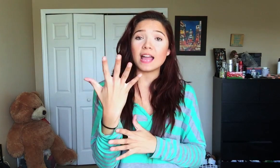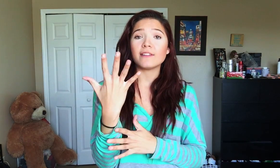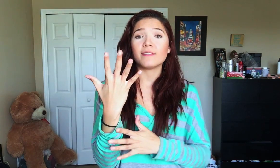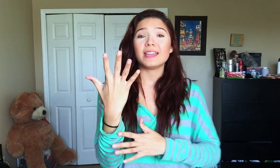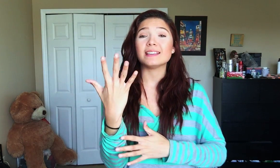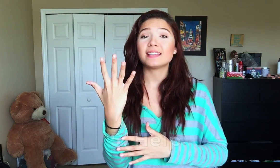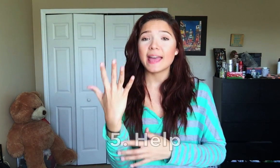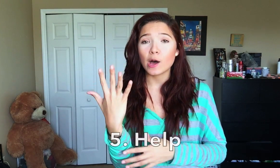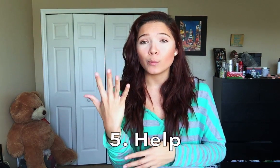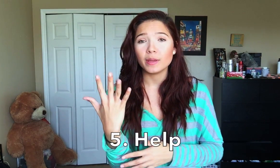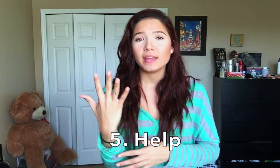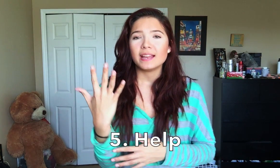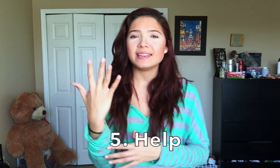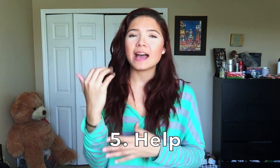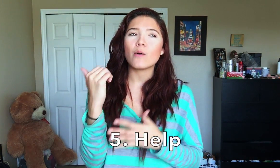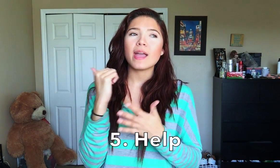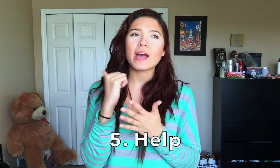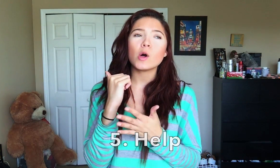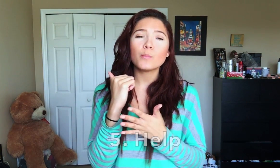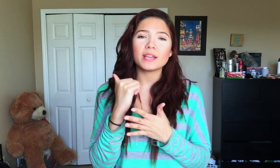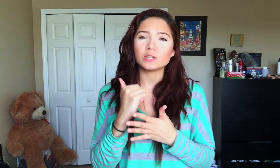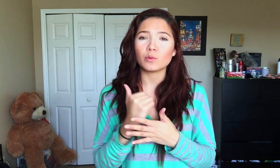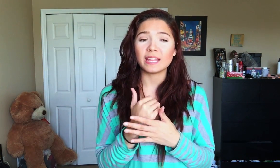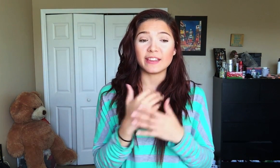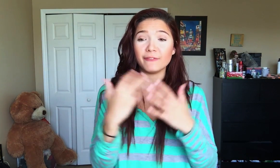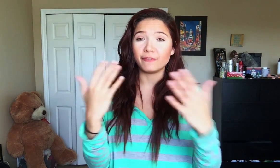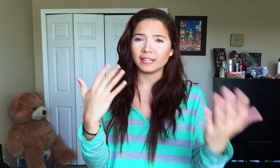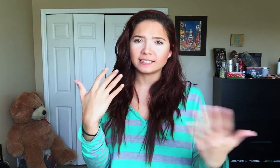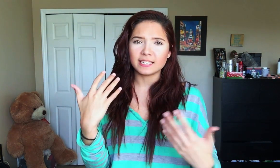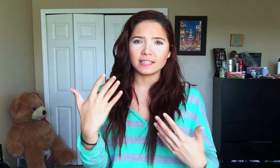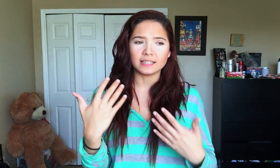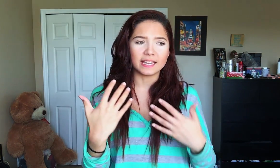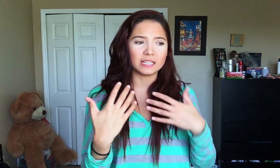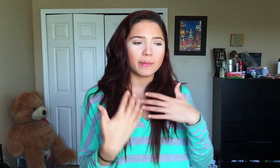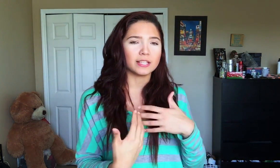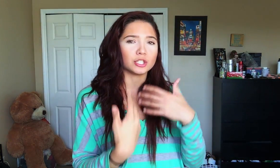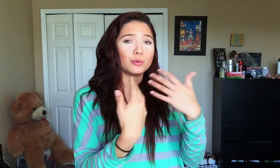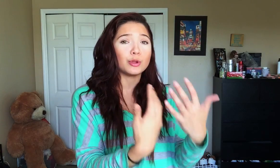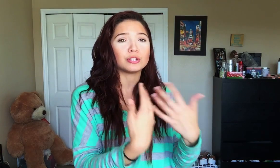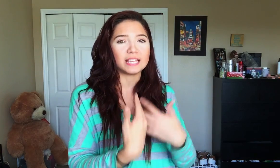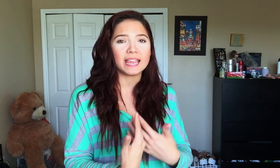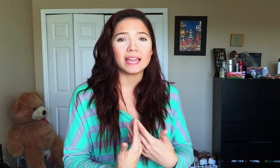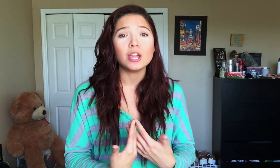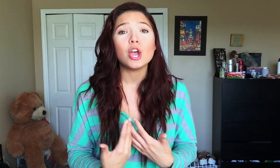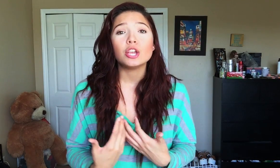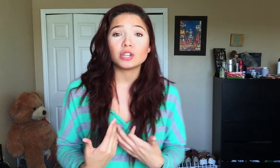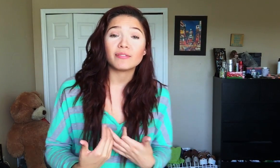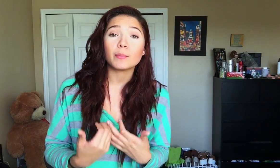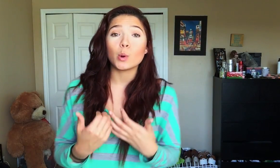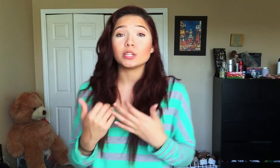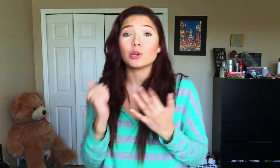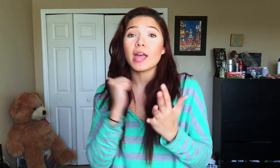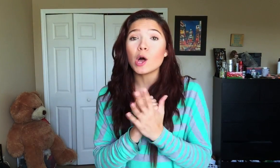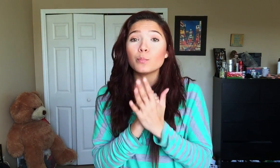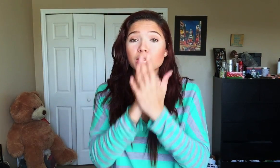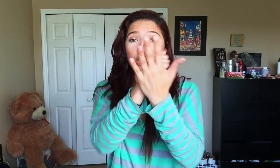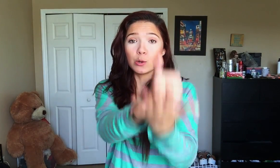is help now help is more like inflecting like it depends on who you're saying it so if I'm going to help you